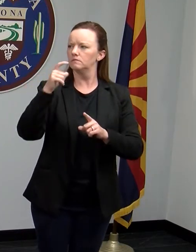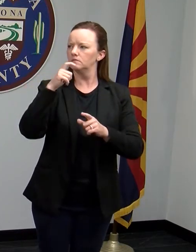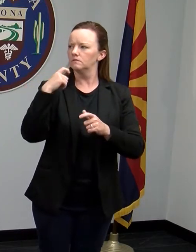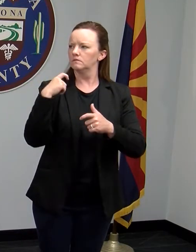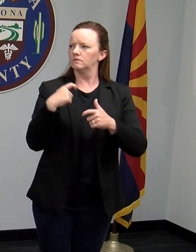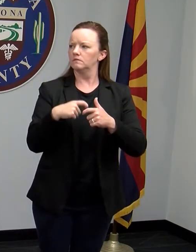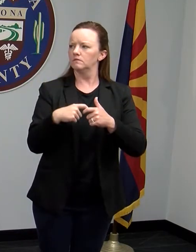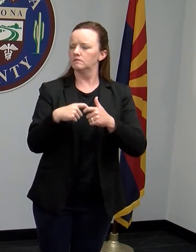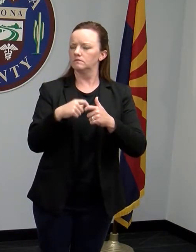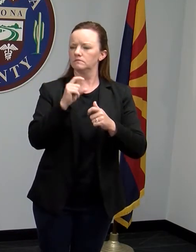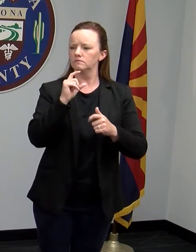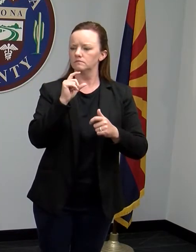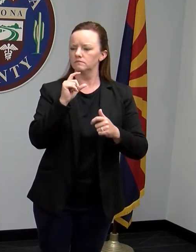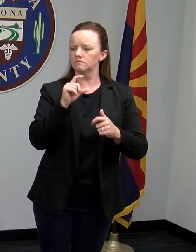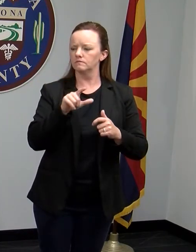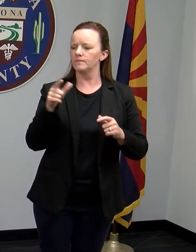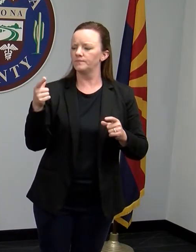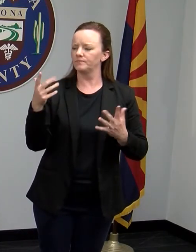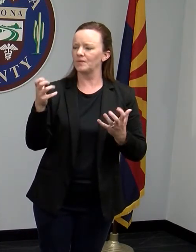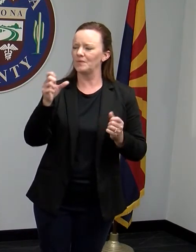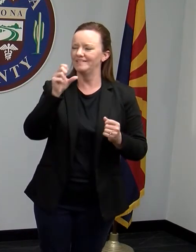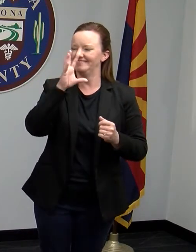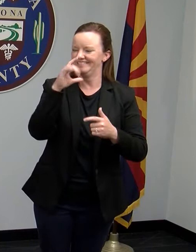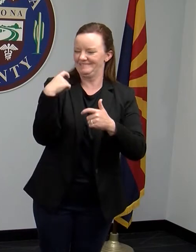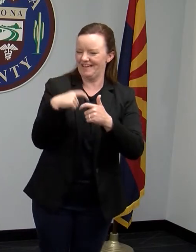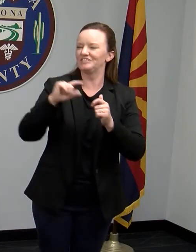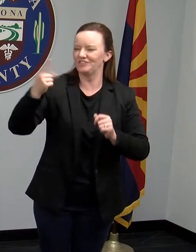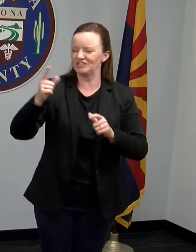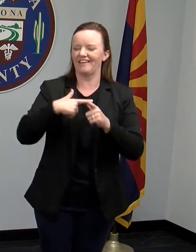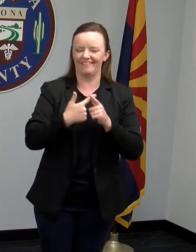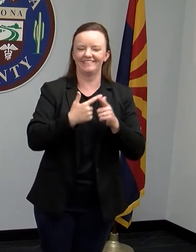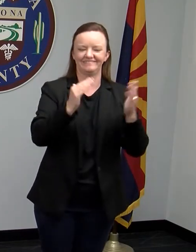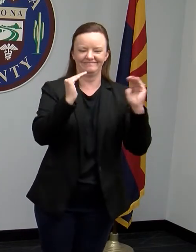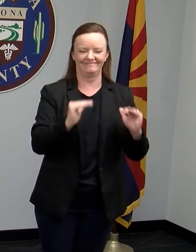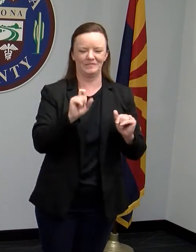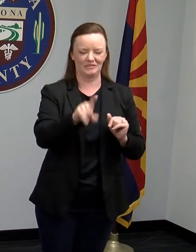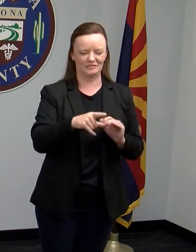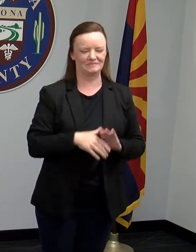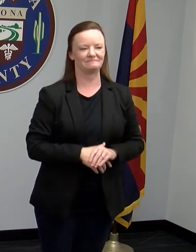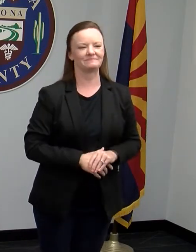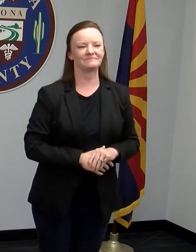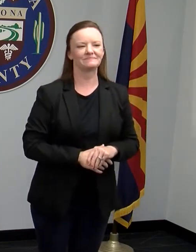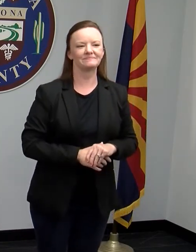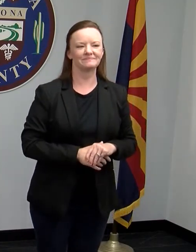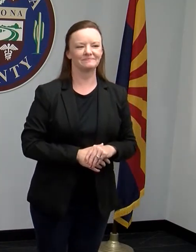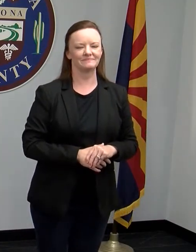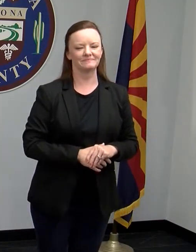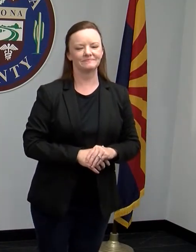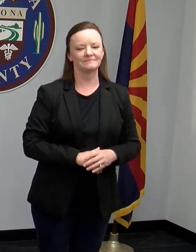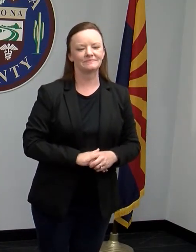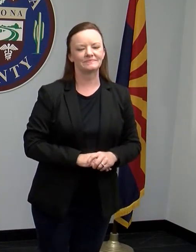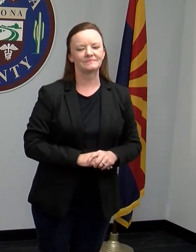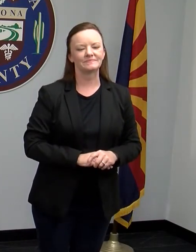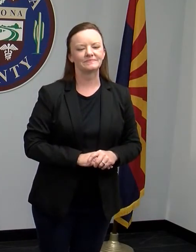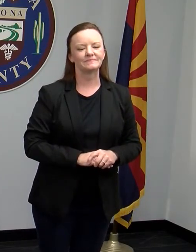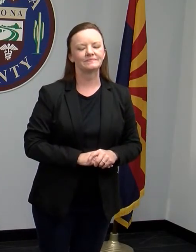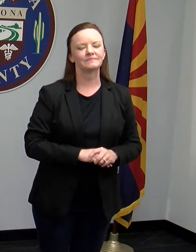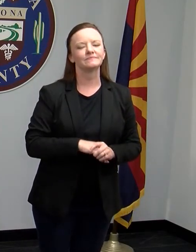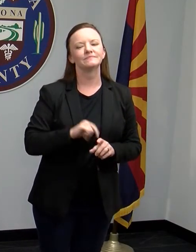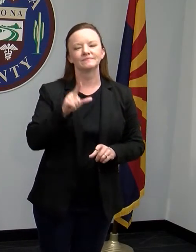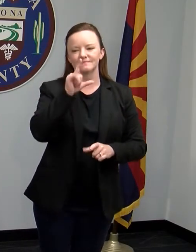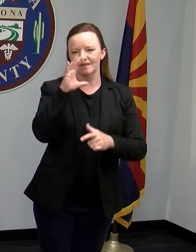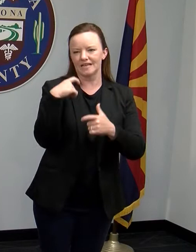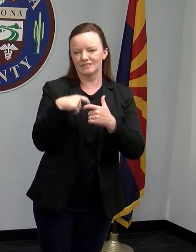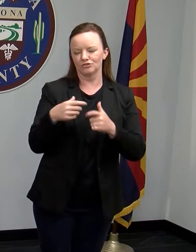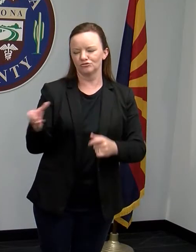Okay, so do you want to go ahead and translate, and then we'll go to the next one. Thank you. you. La pregunta fue